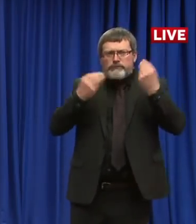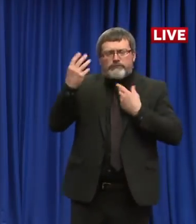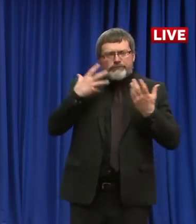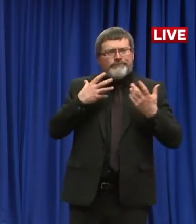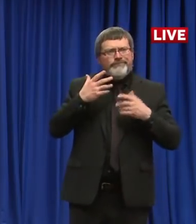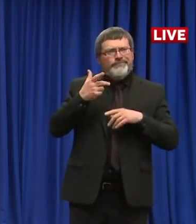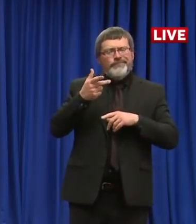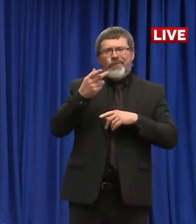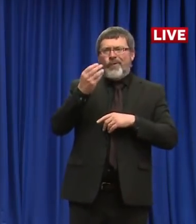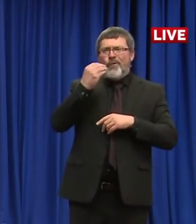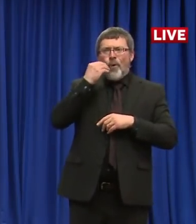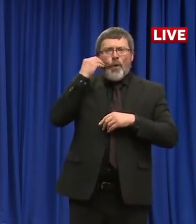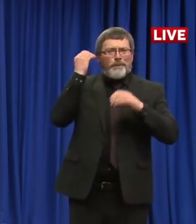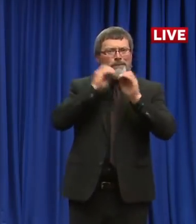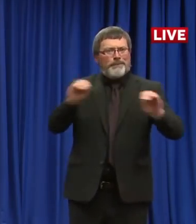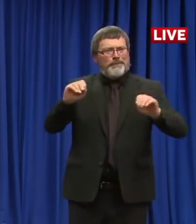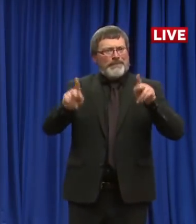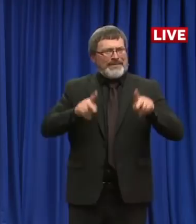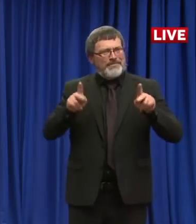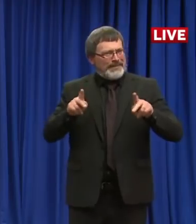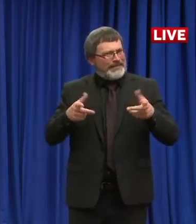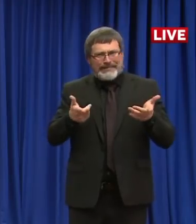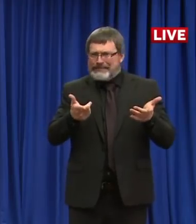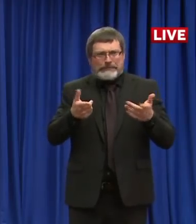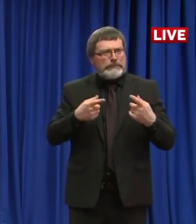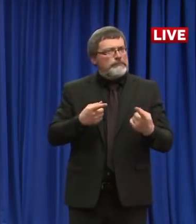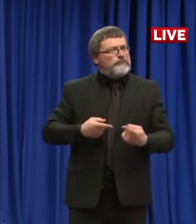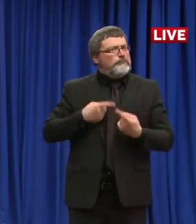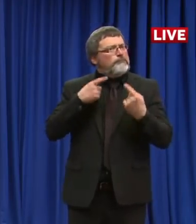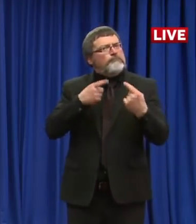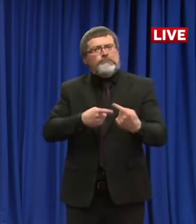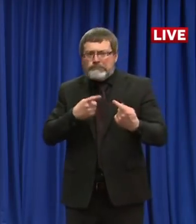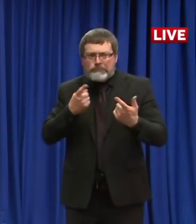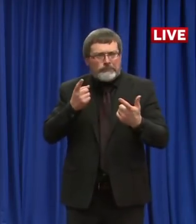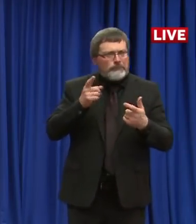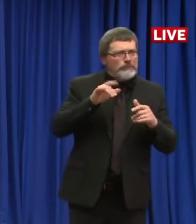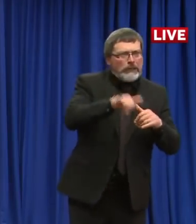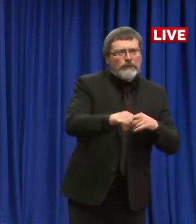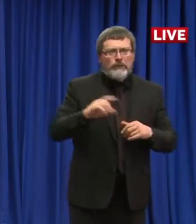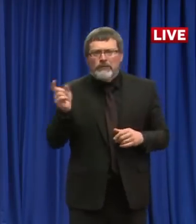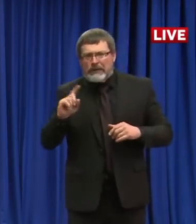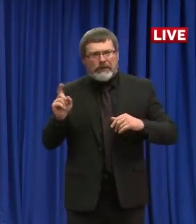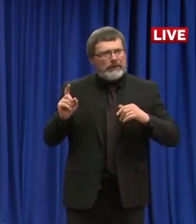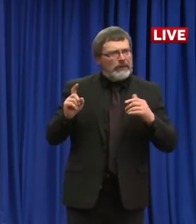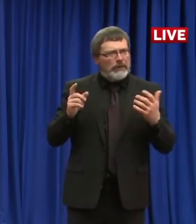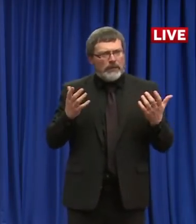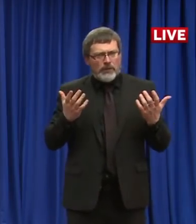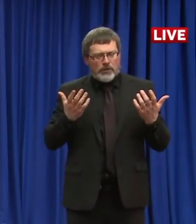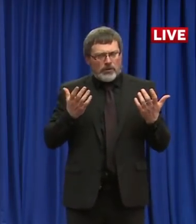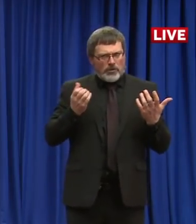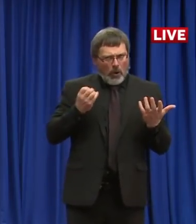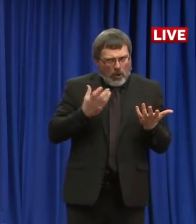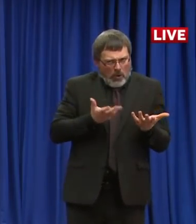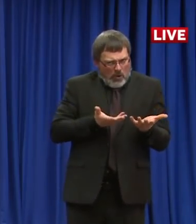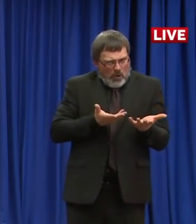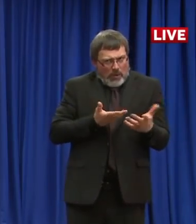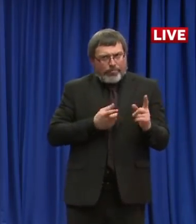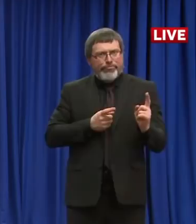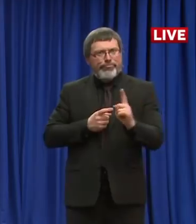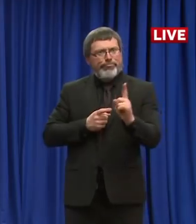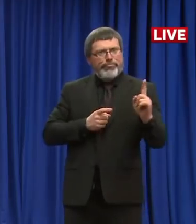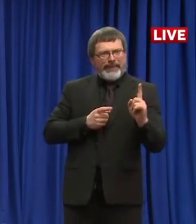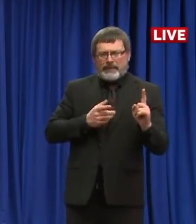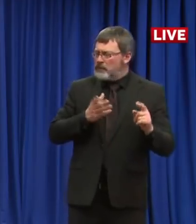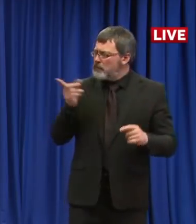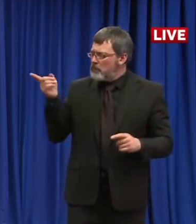find places to safely self-isolate or quarantine if they're symptomatic. Is the state working on anything to make accommodations available for those people?